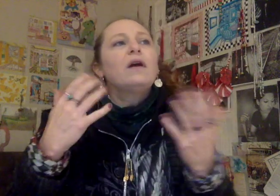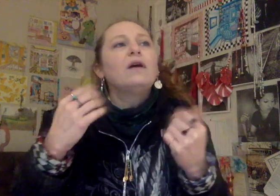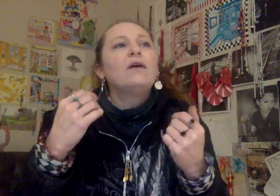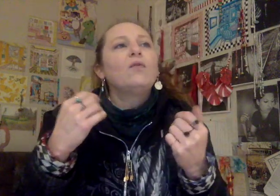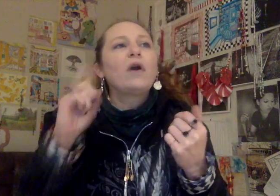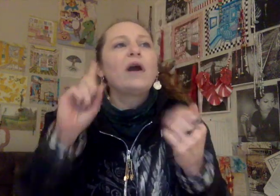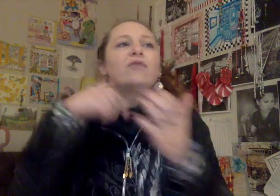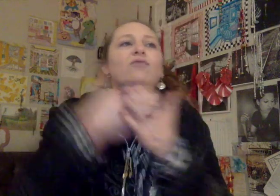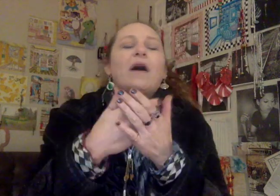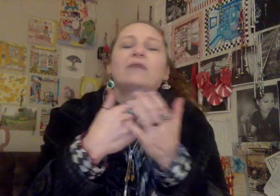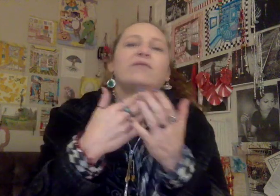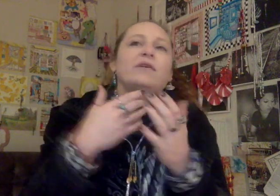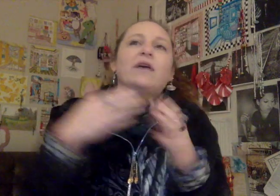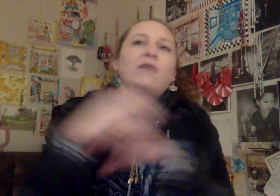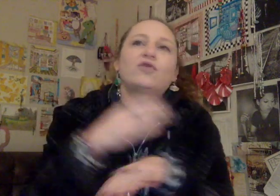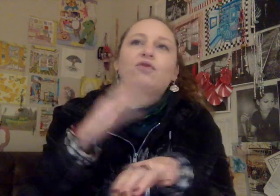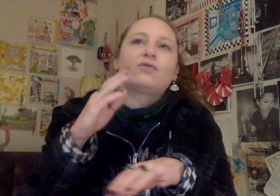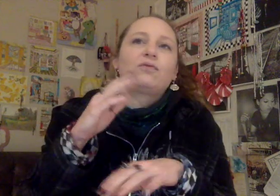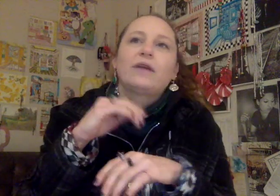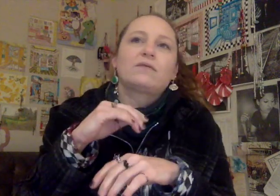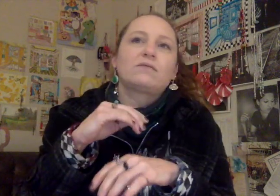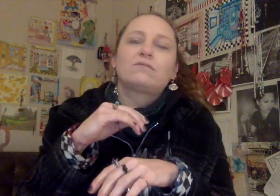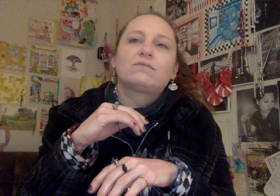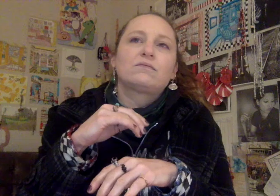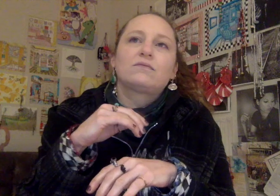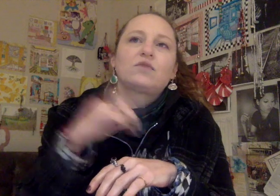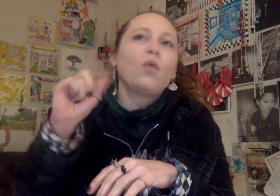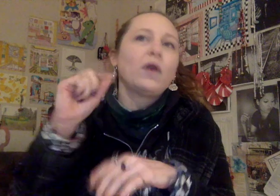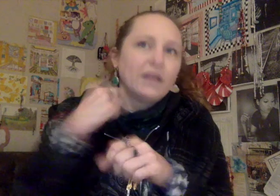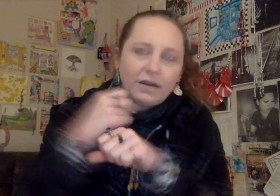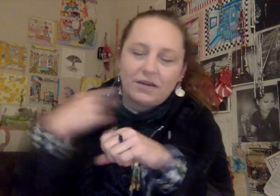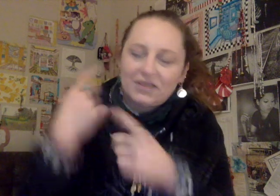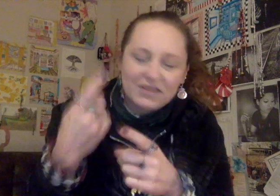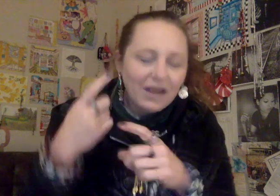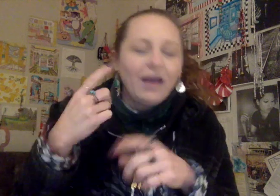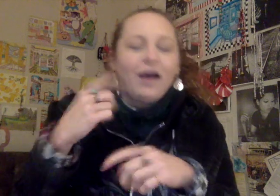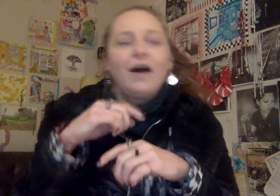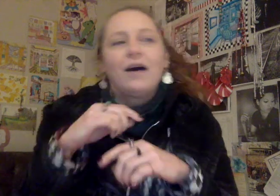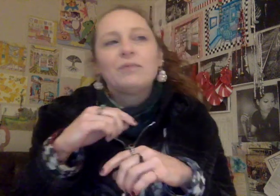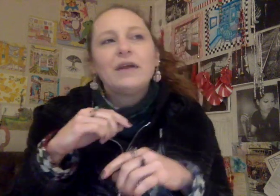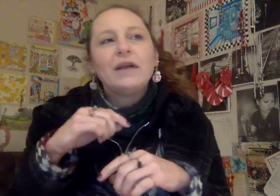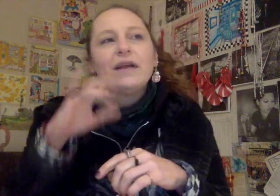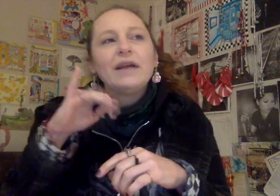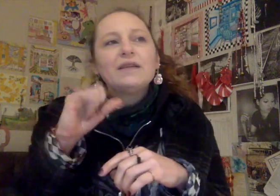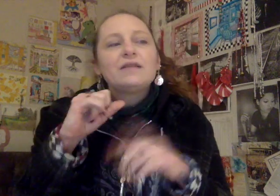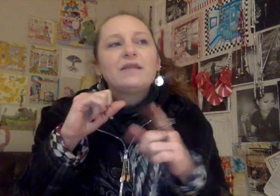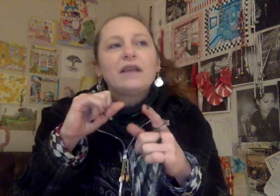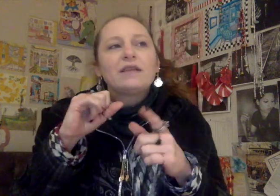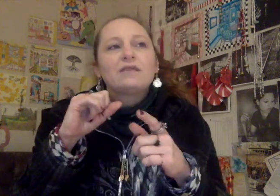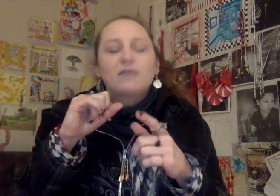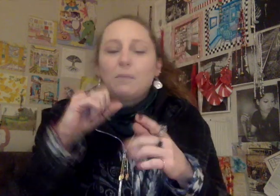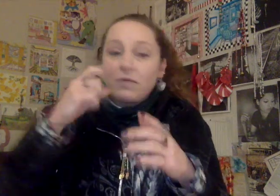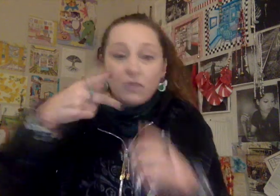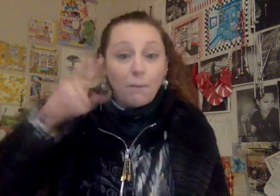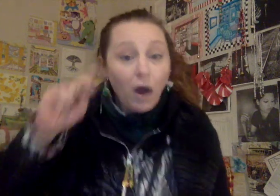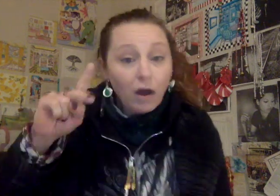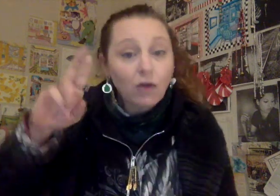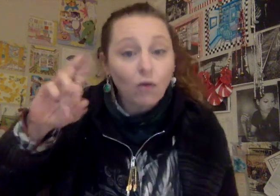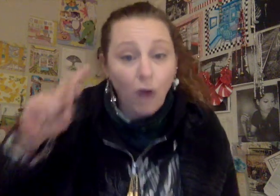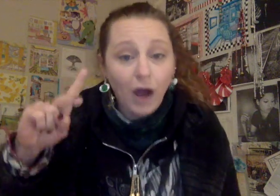where I've arrived after like 20 years, um, is that it's the, the punk rock